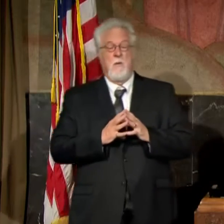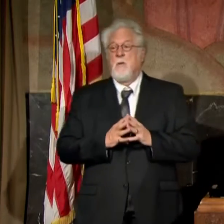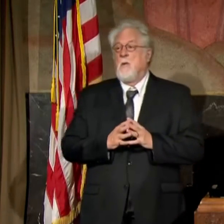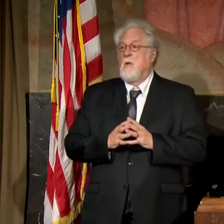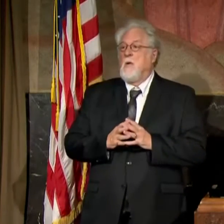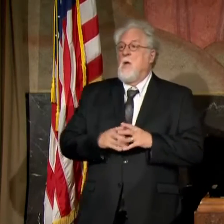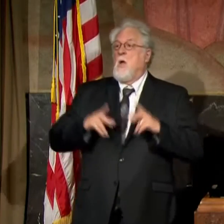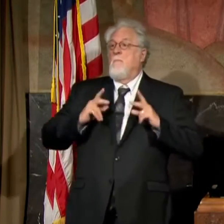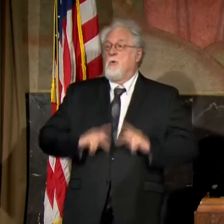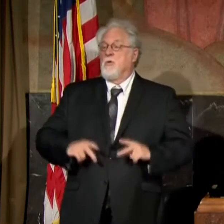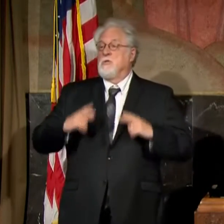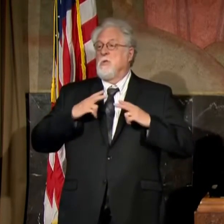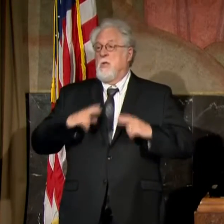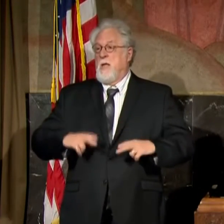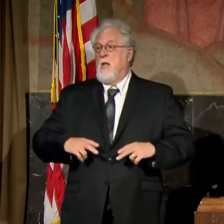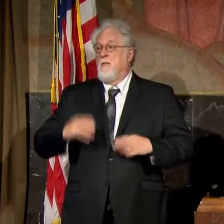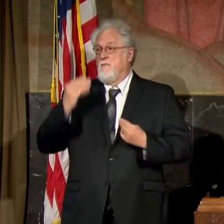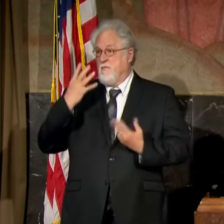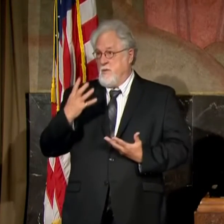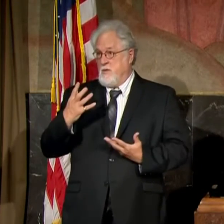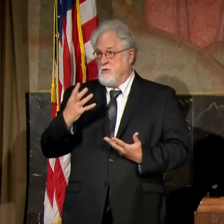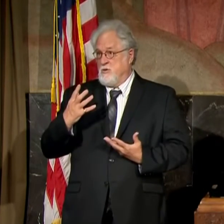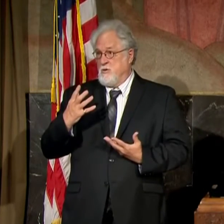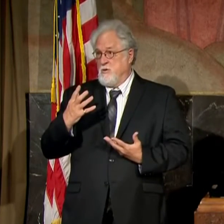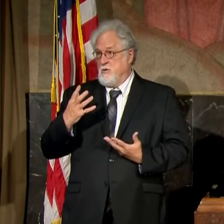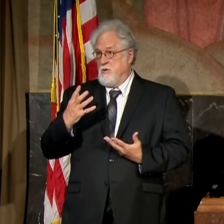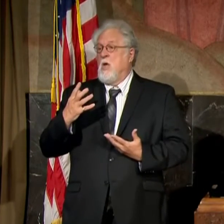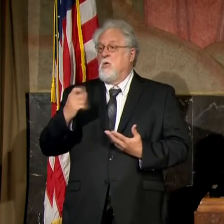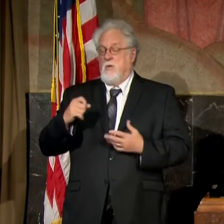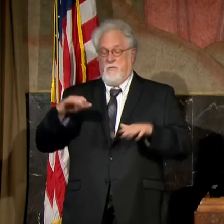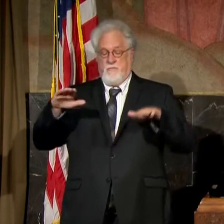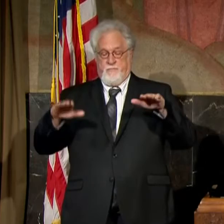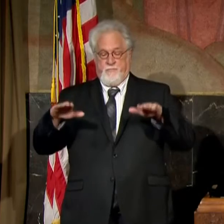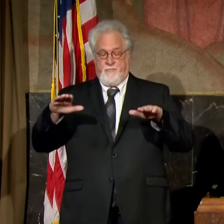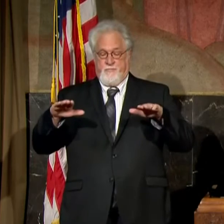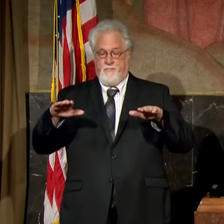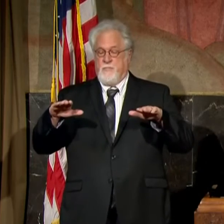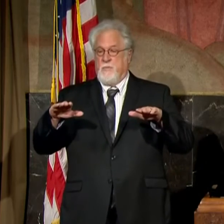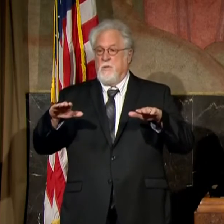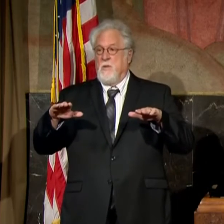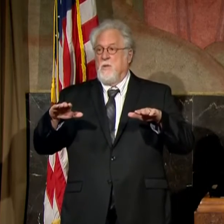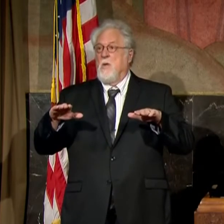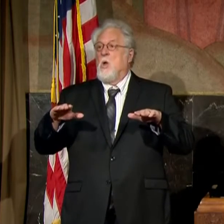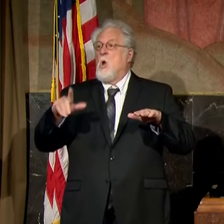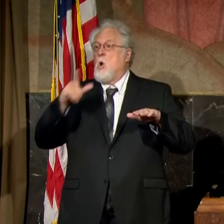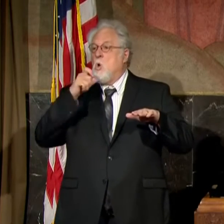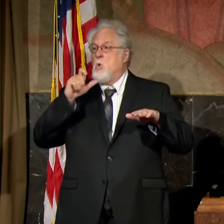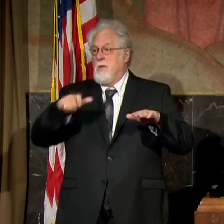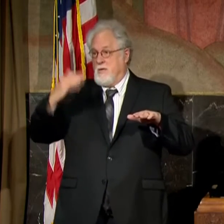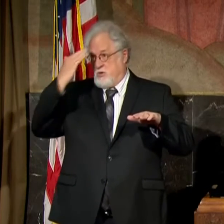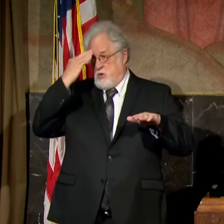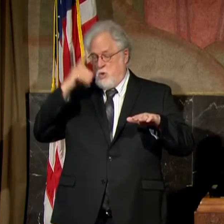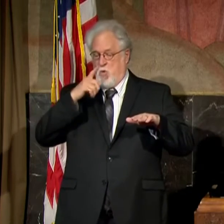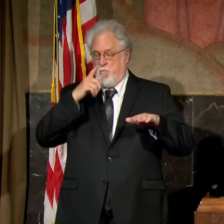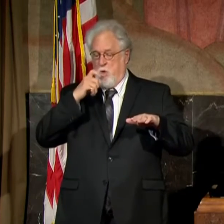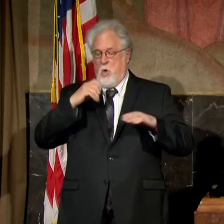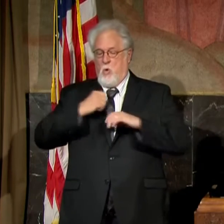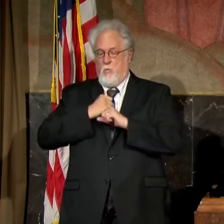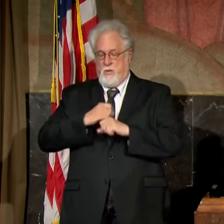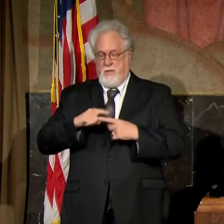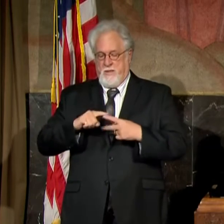Personal health information, when you're sharing it, you have to strike a balance, but who needs to know? Who are you protecting?